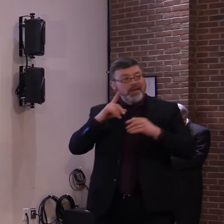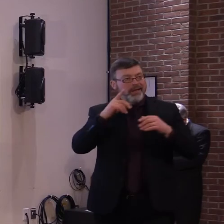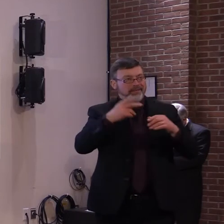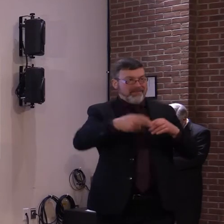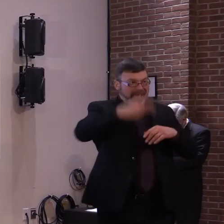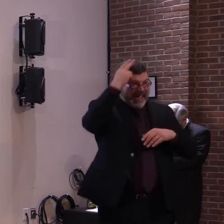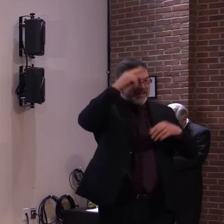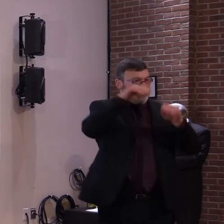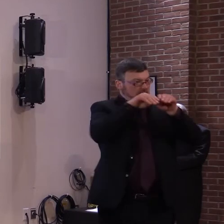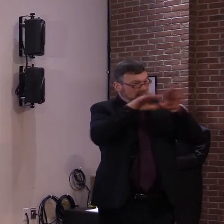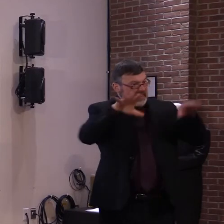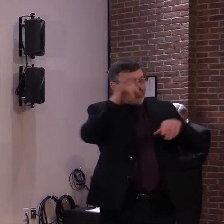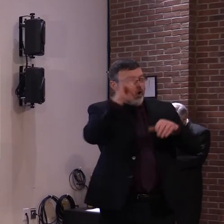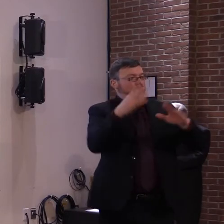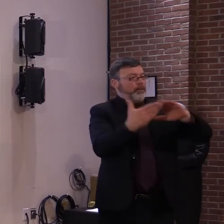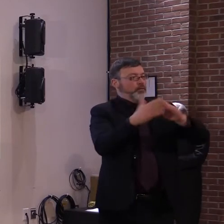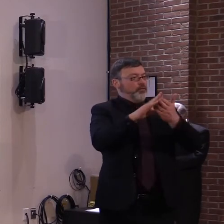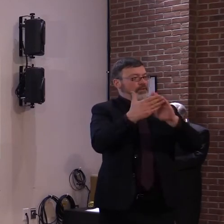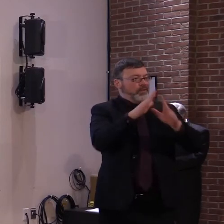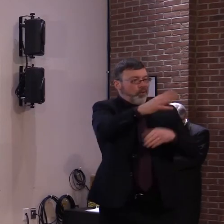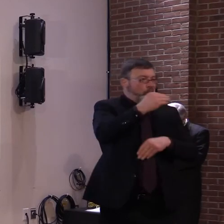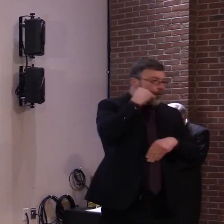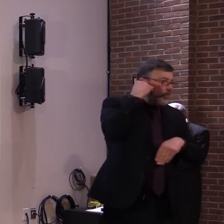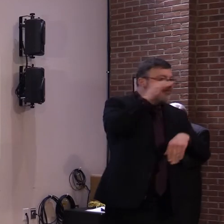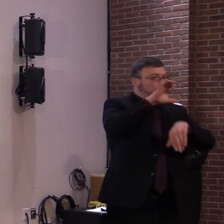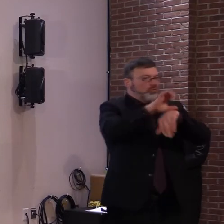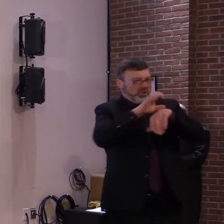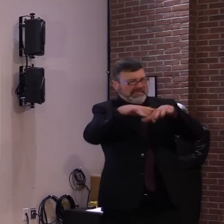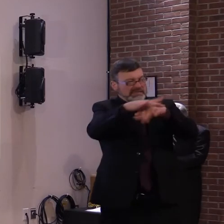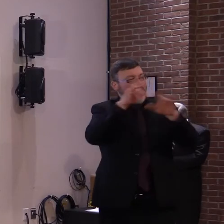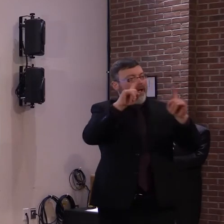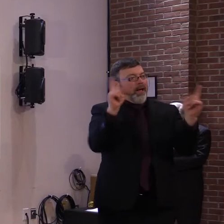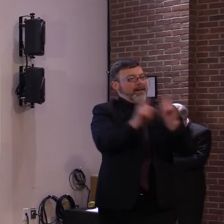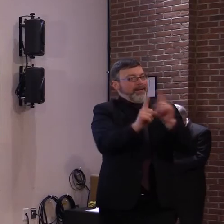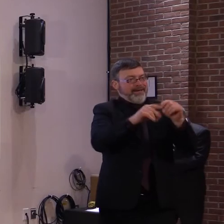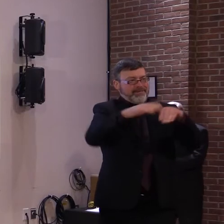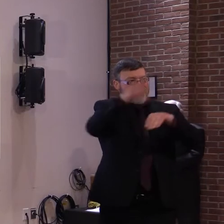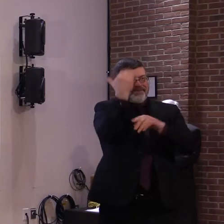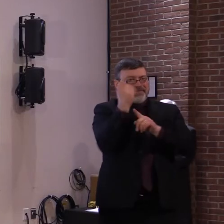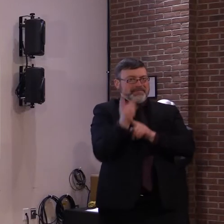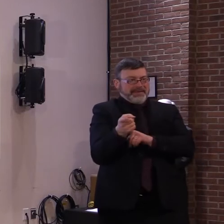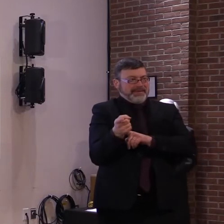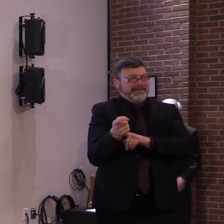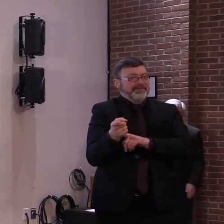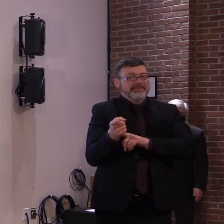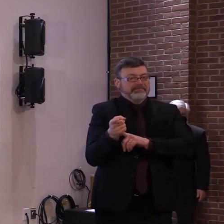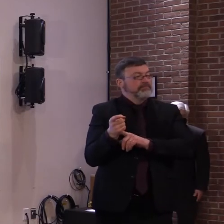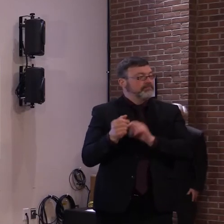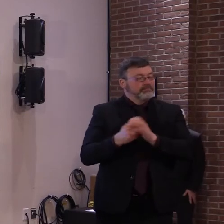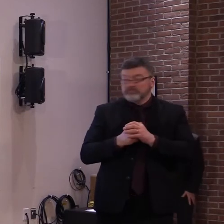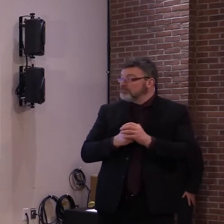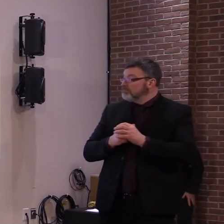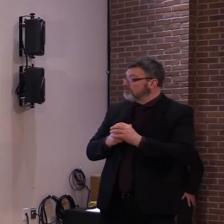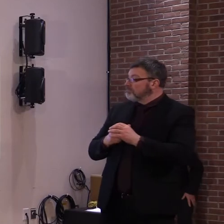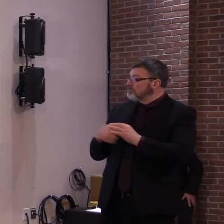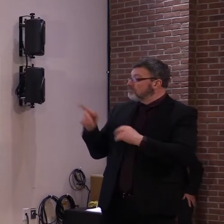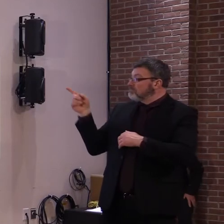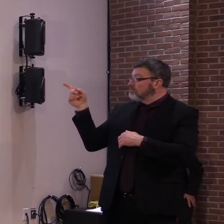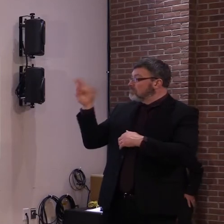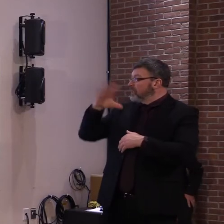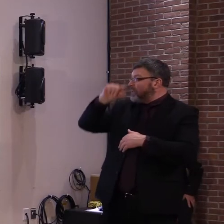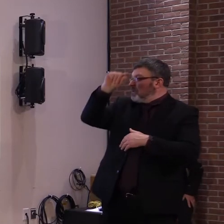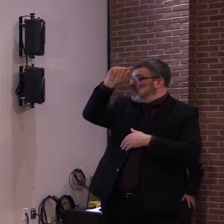current times. I also want you to note that if we look at the very